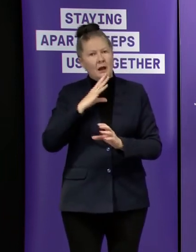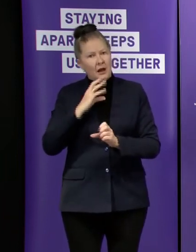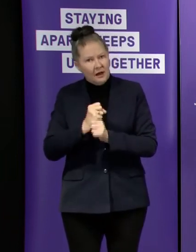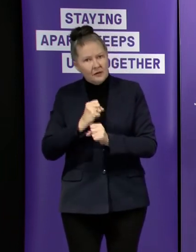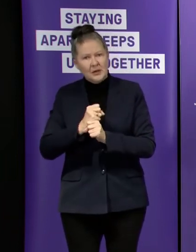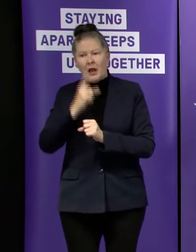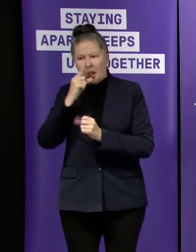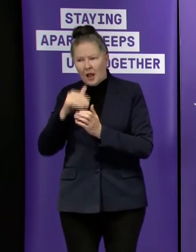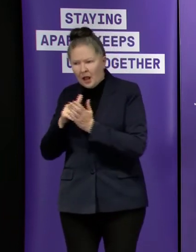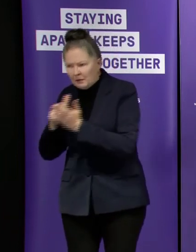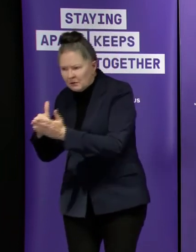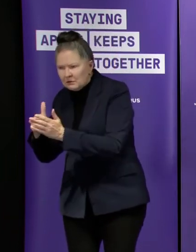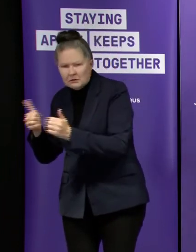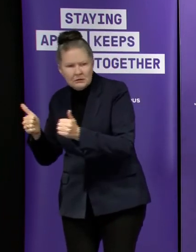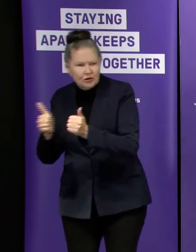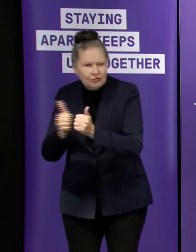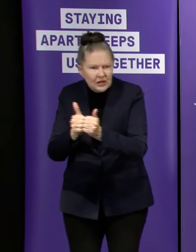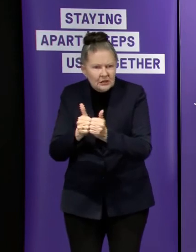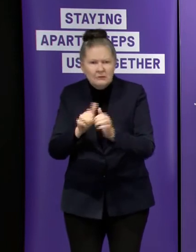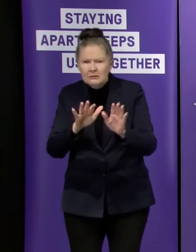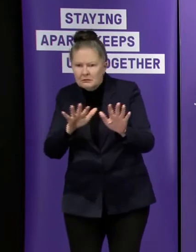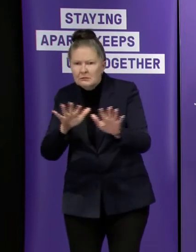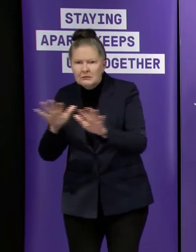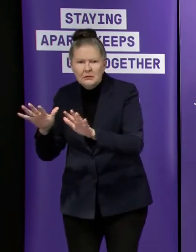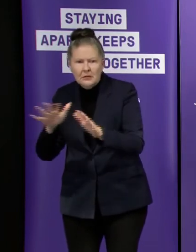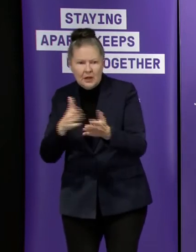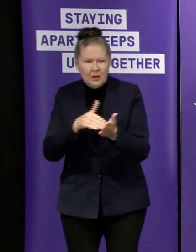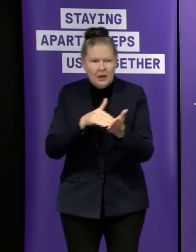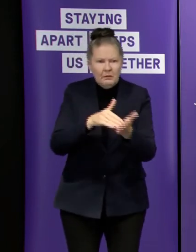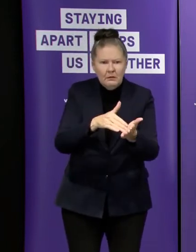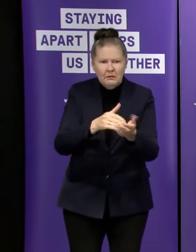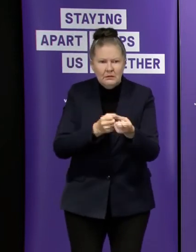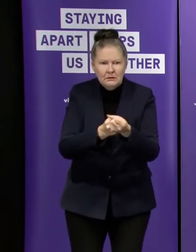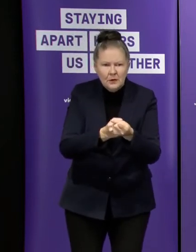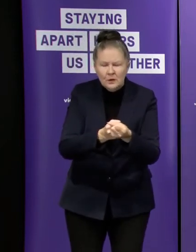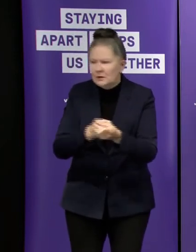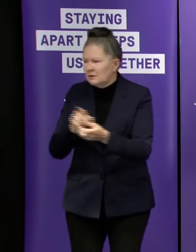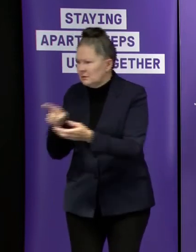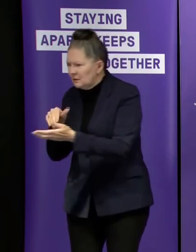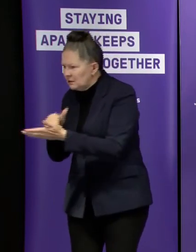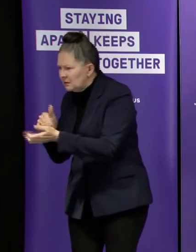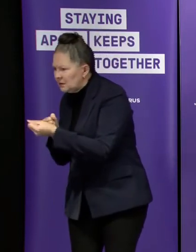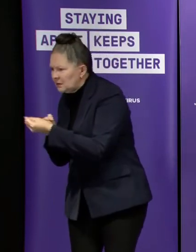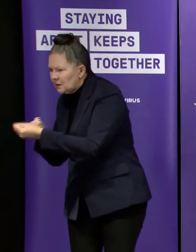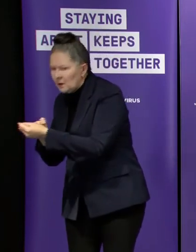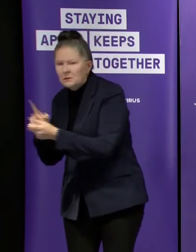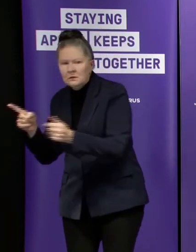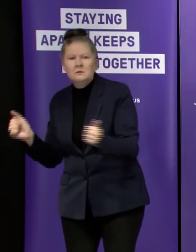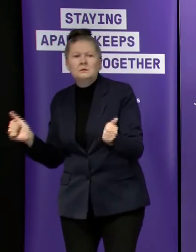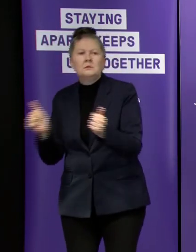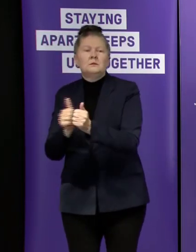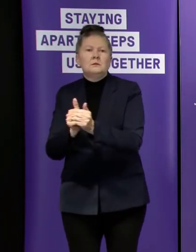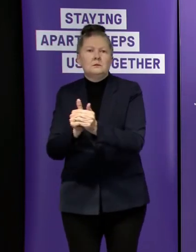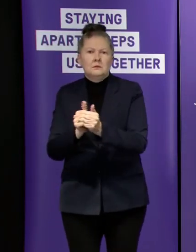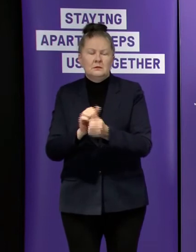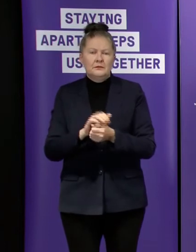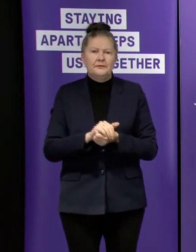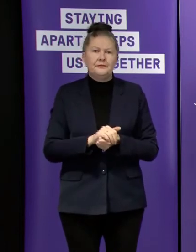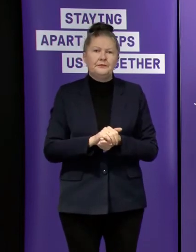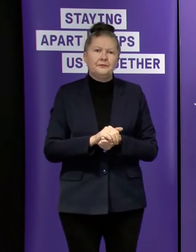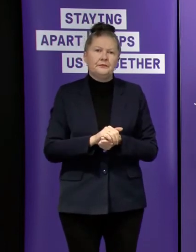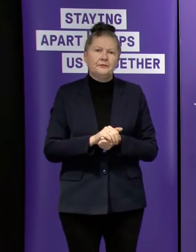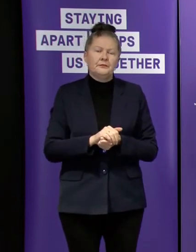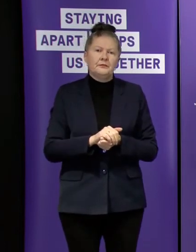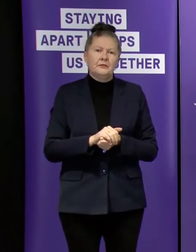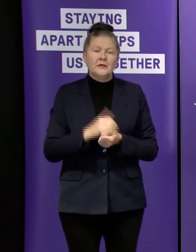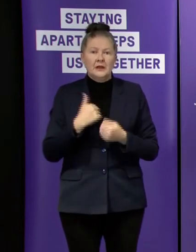reach agreement and ultimately to provide some support for the agreements that they do strike we're also introducing some